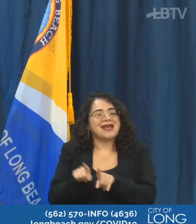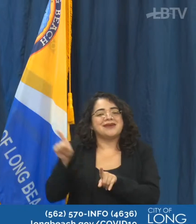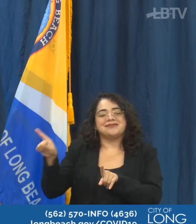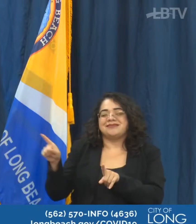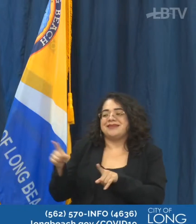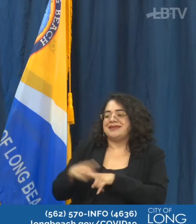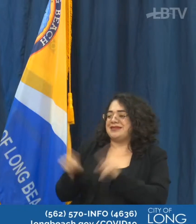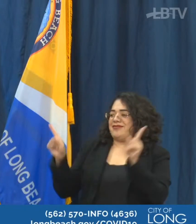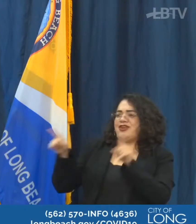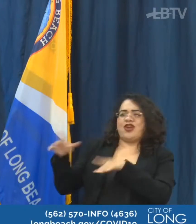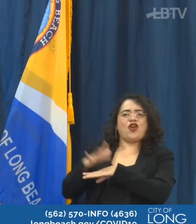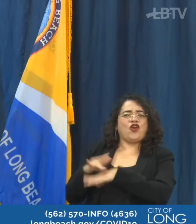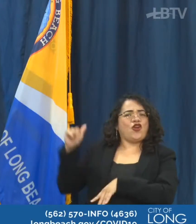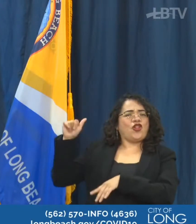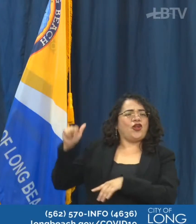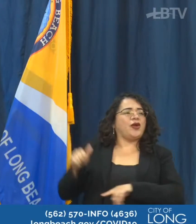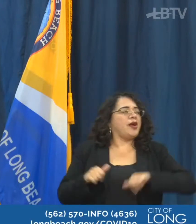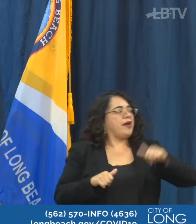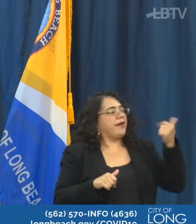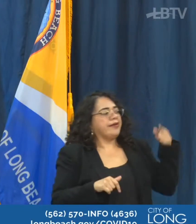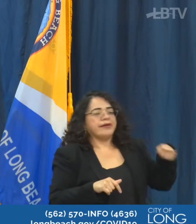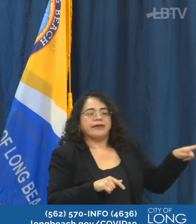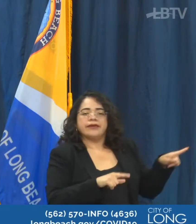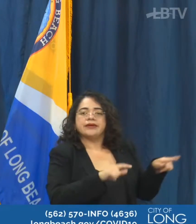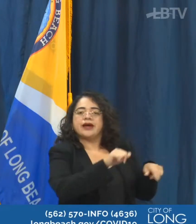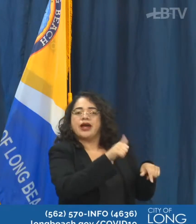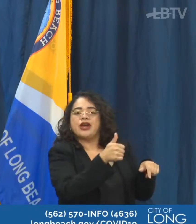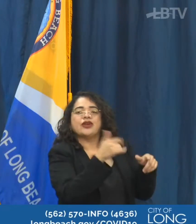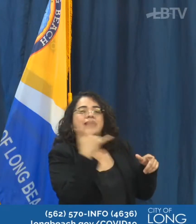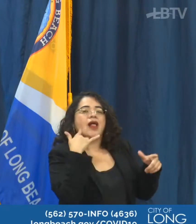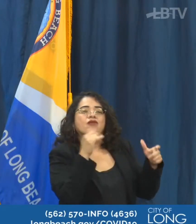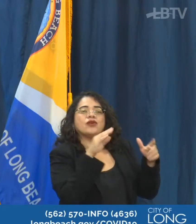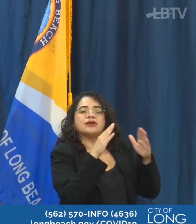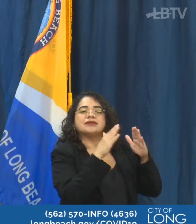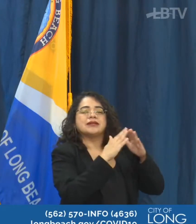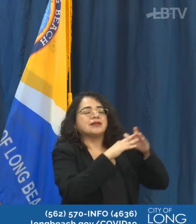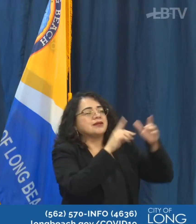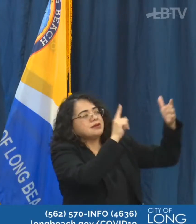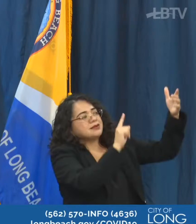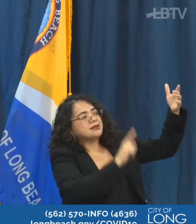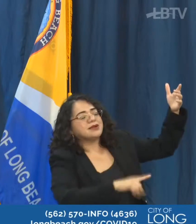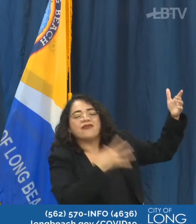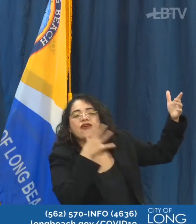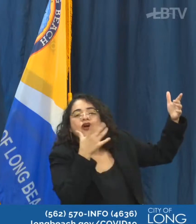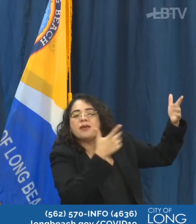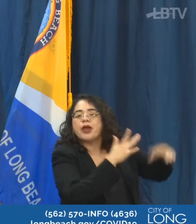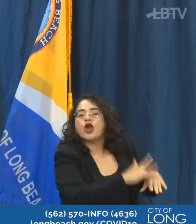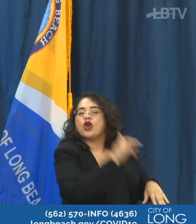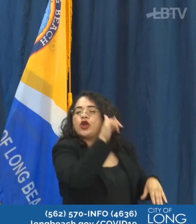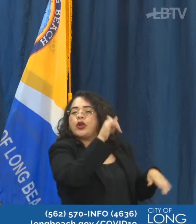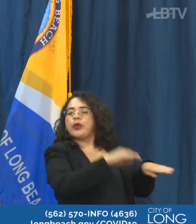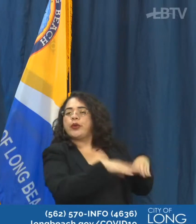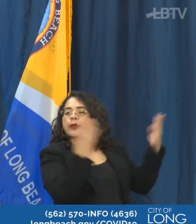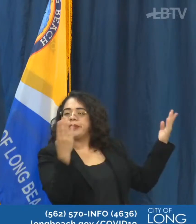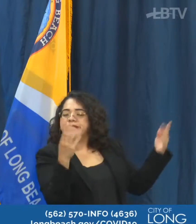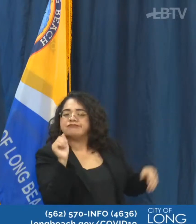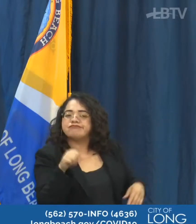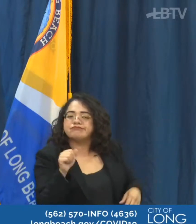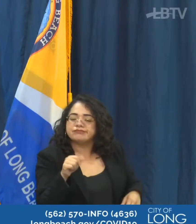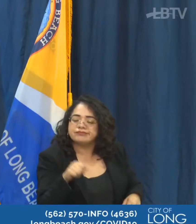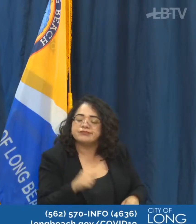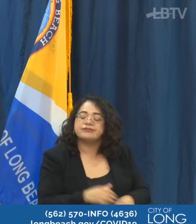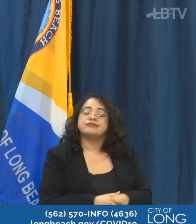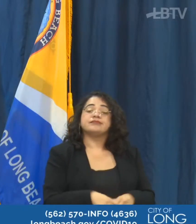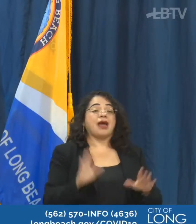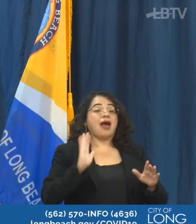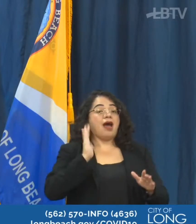dates. But from a both health perspective and enforcement perspective, this is, this